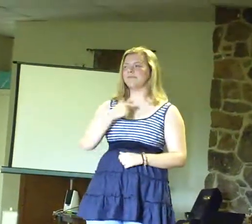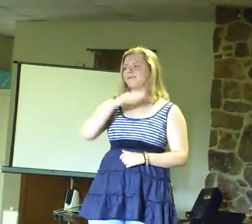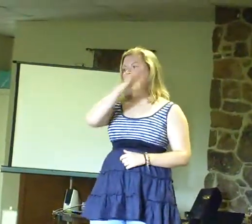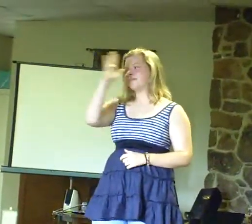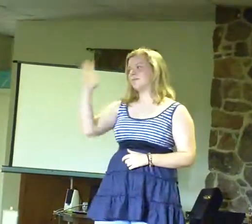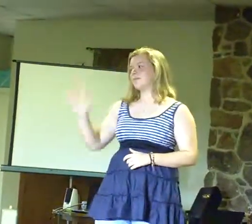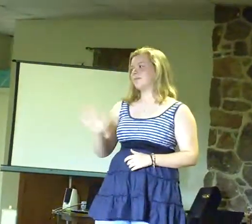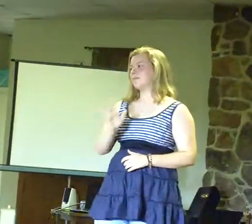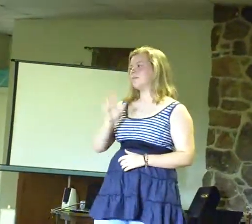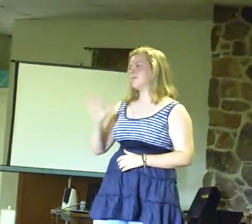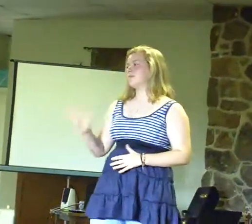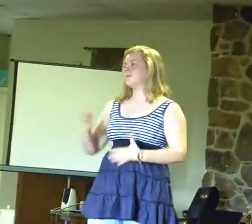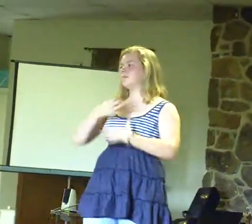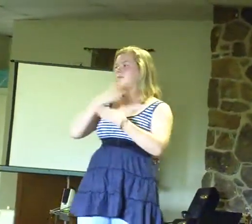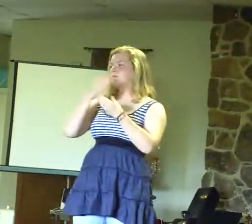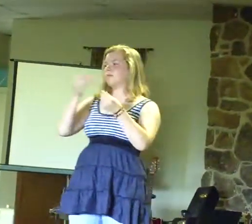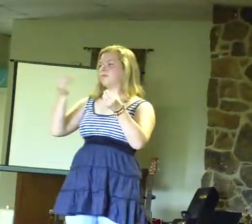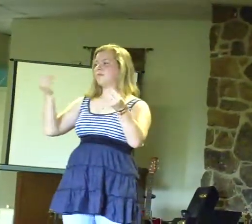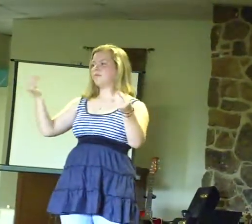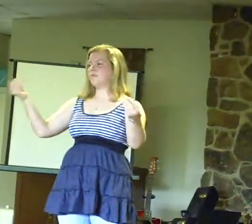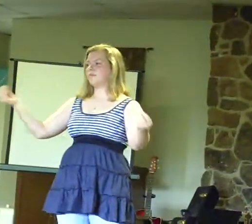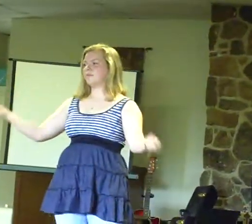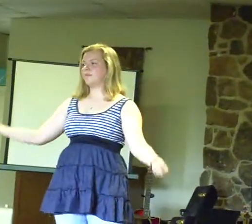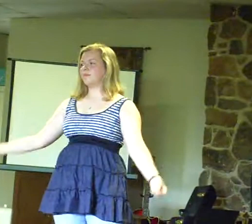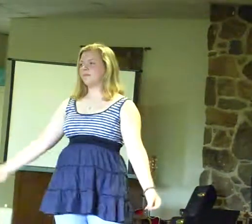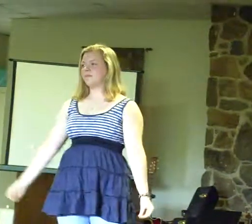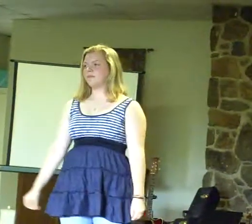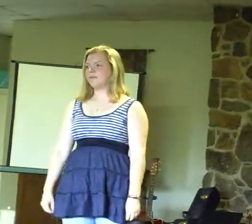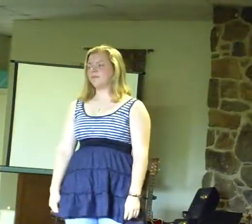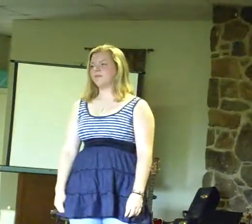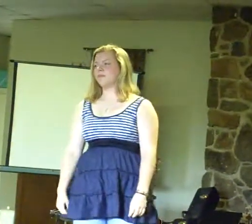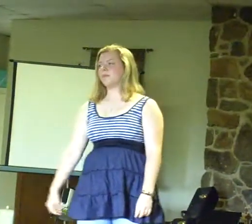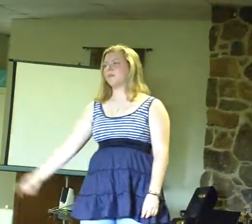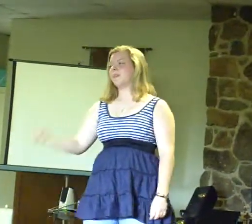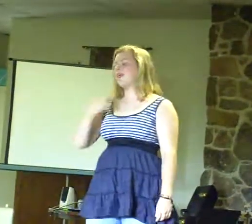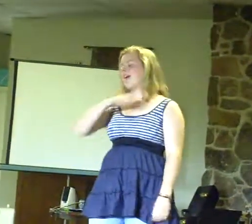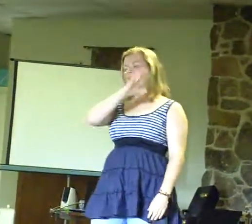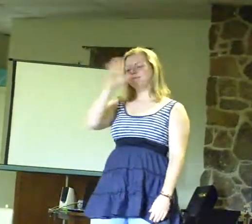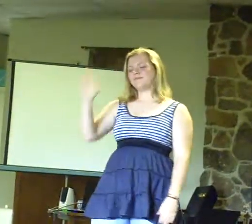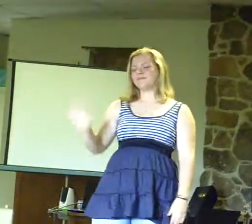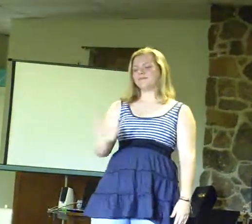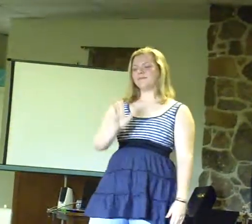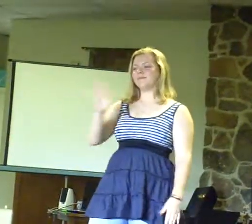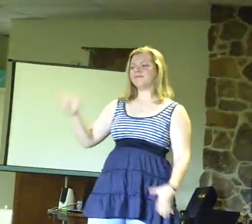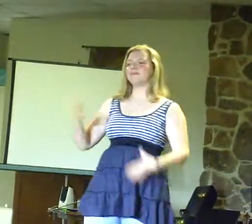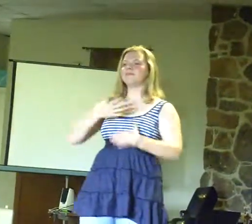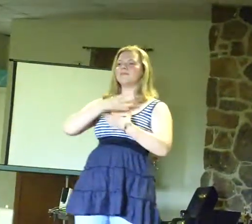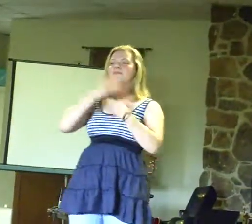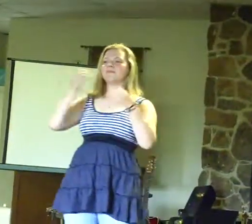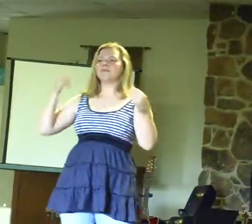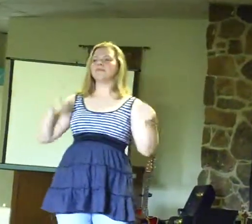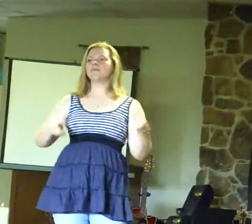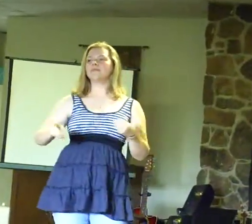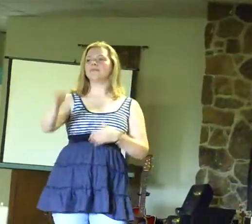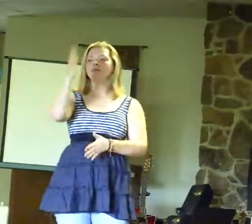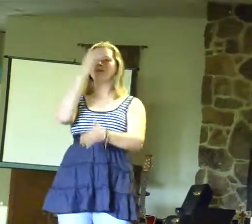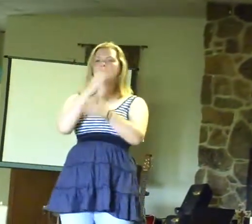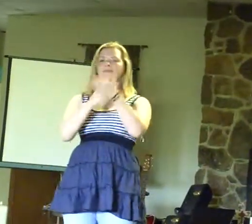I never leave. I never leave your